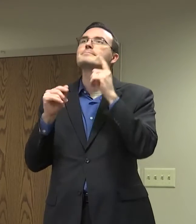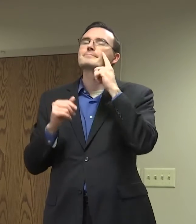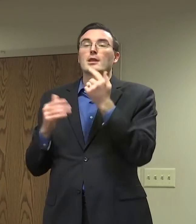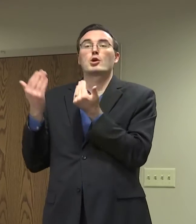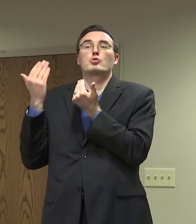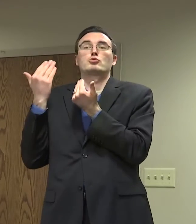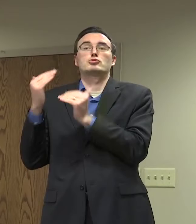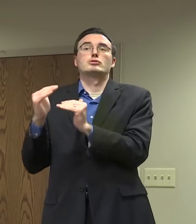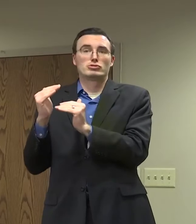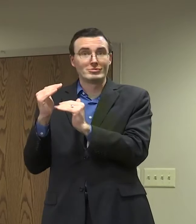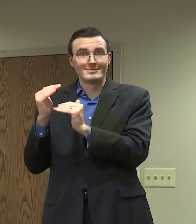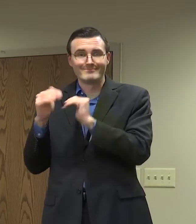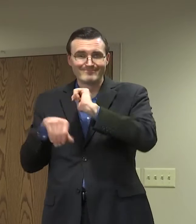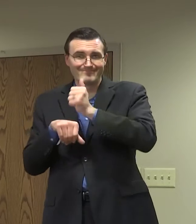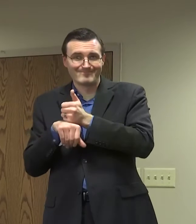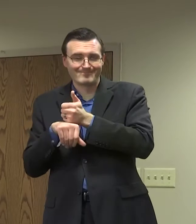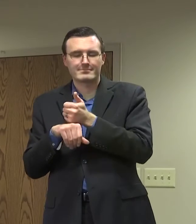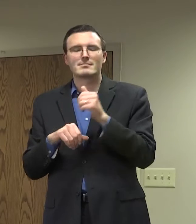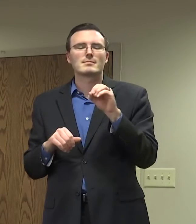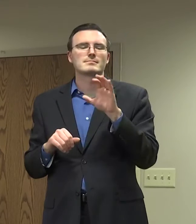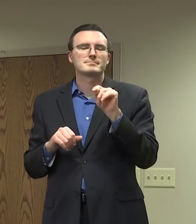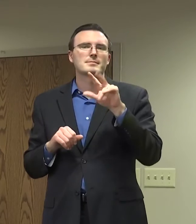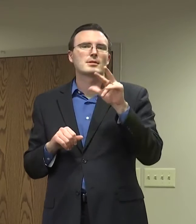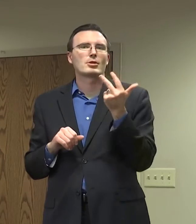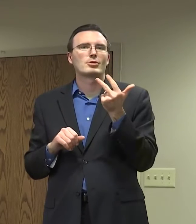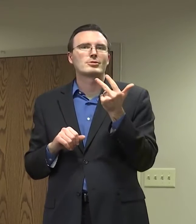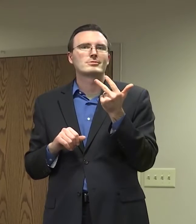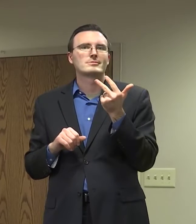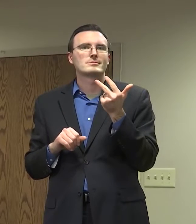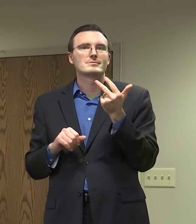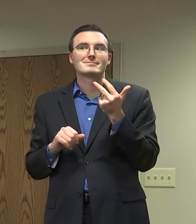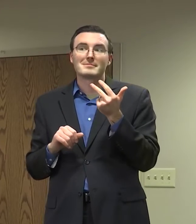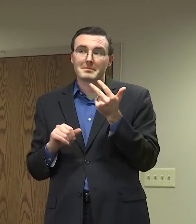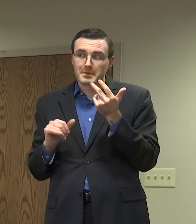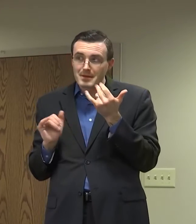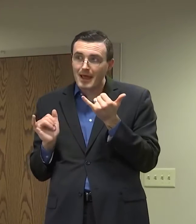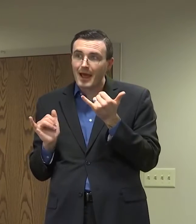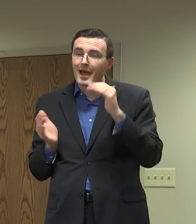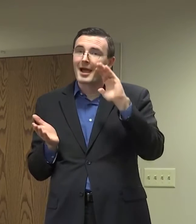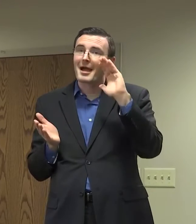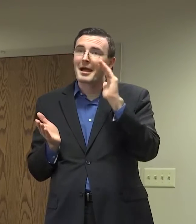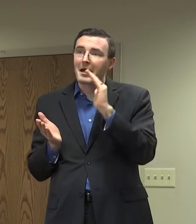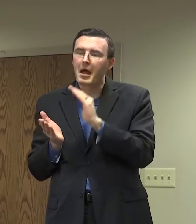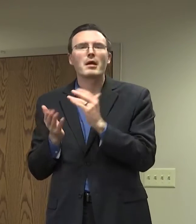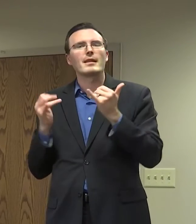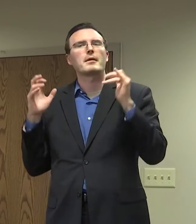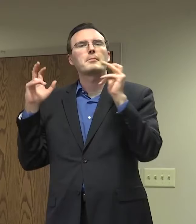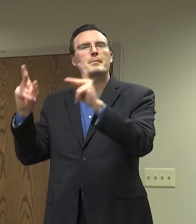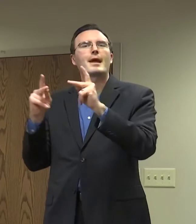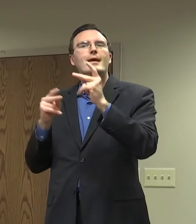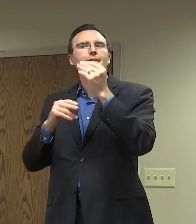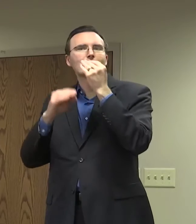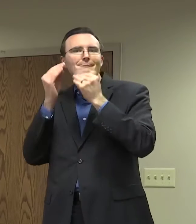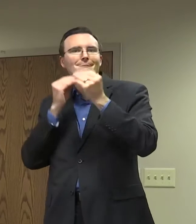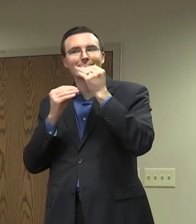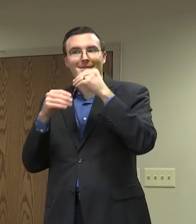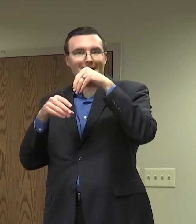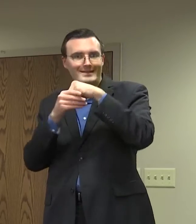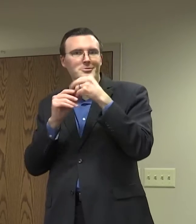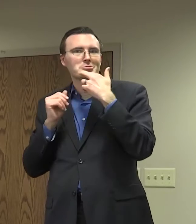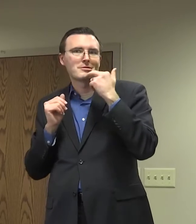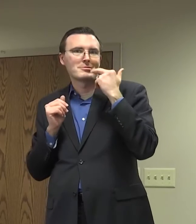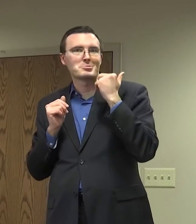since October 3rd. So we've got a return of indoor dining. We can again have some meetings and social gathering.